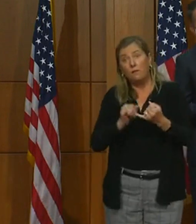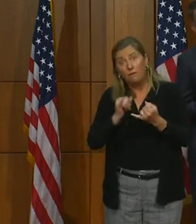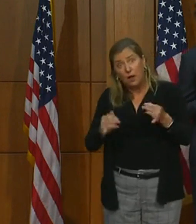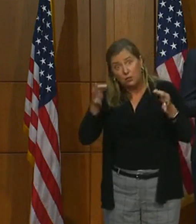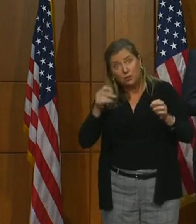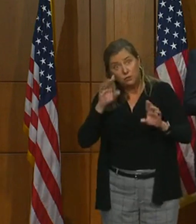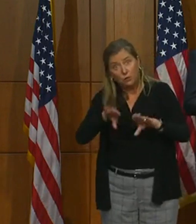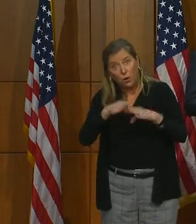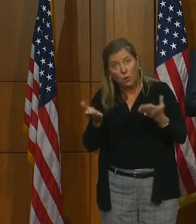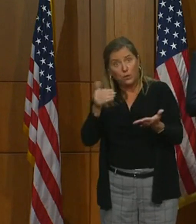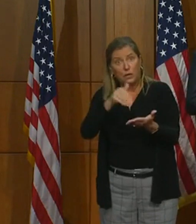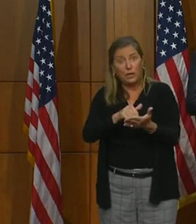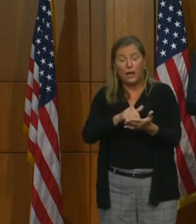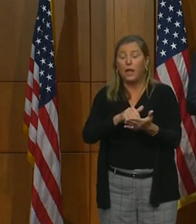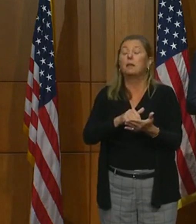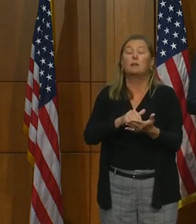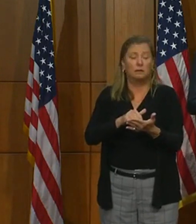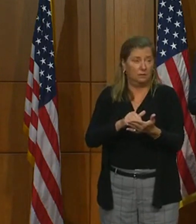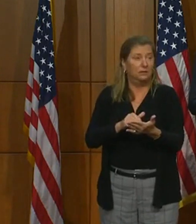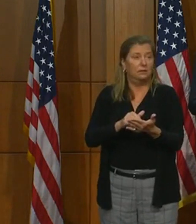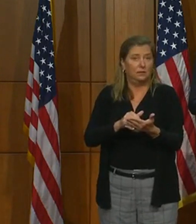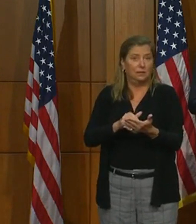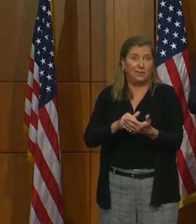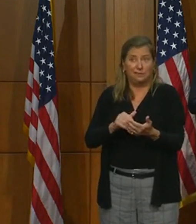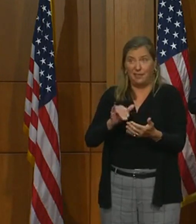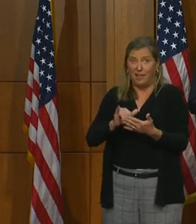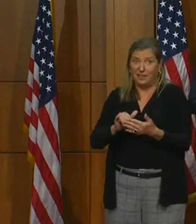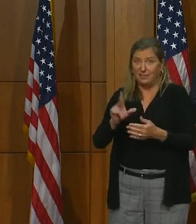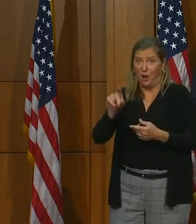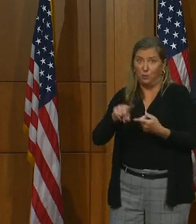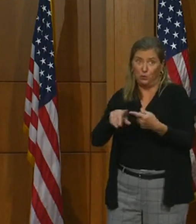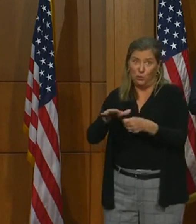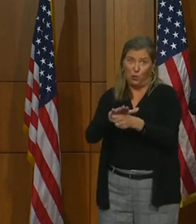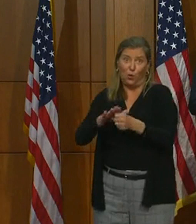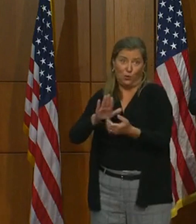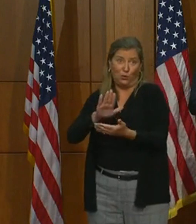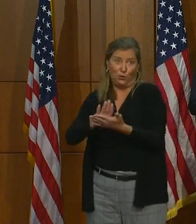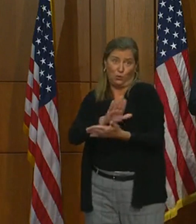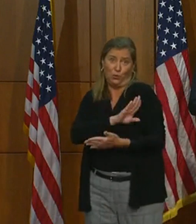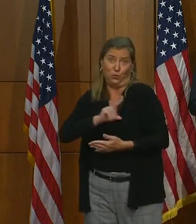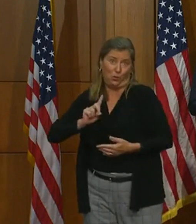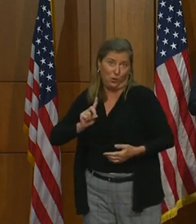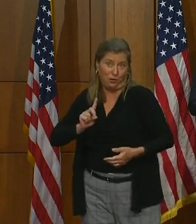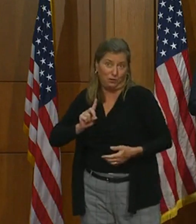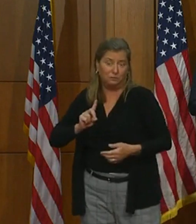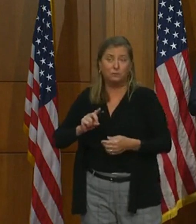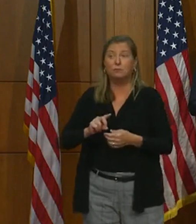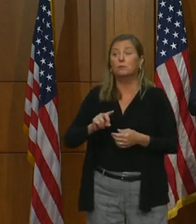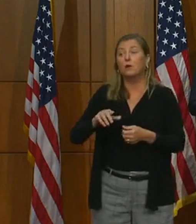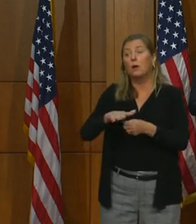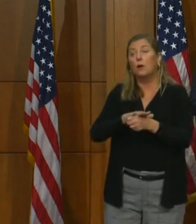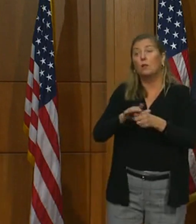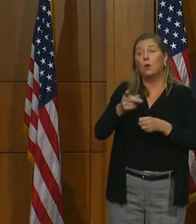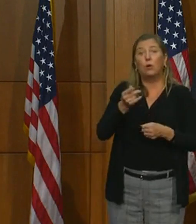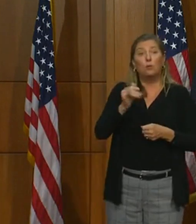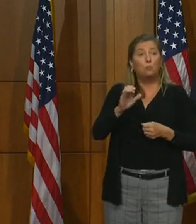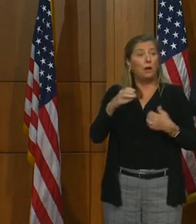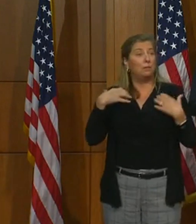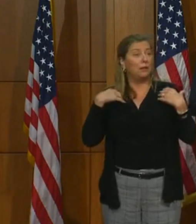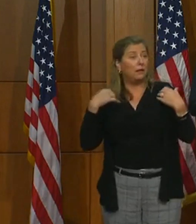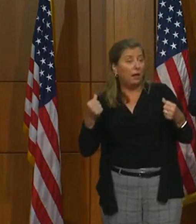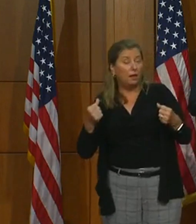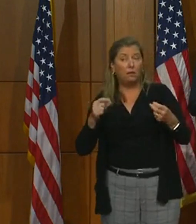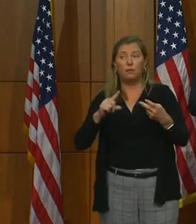reopening are squarely in the hands of local school boards. Local public health conditions, community